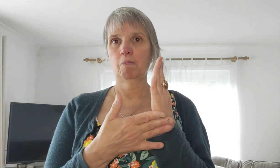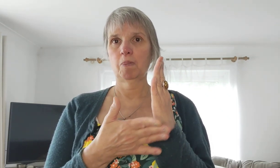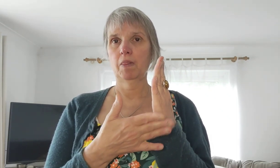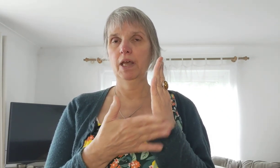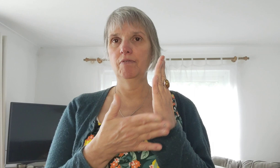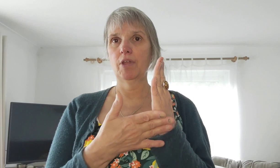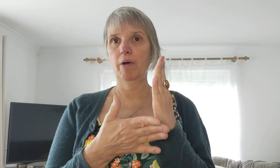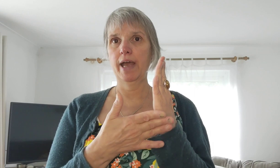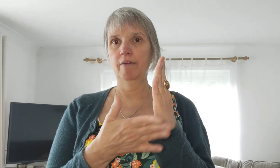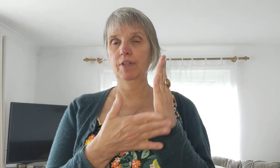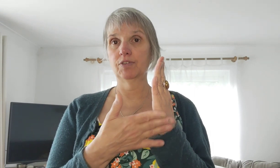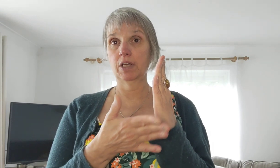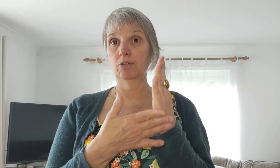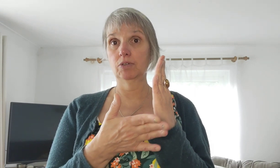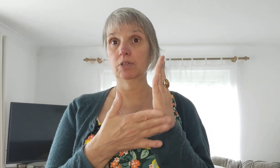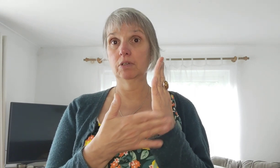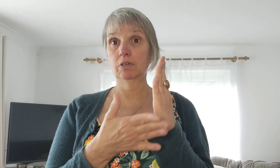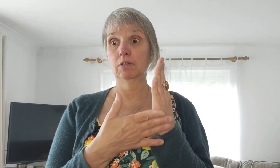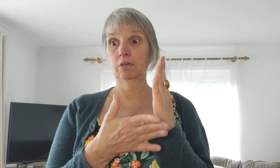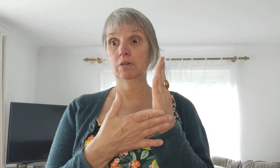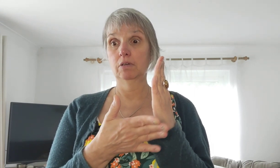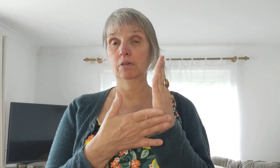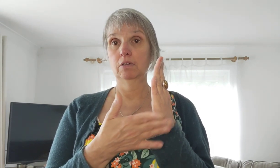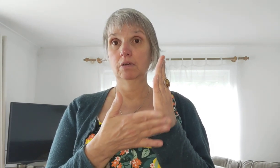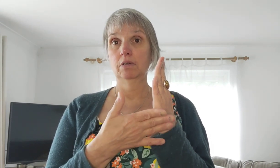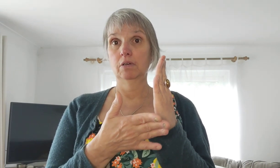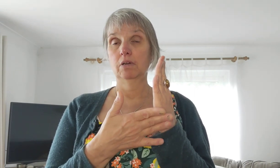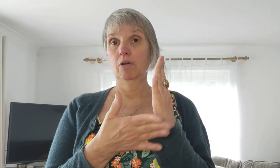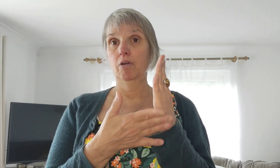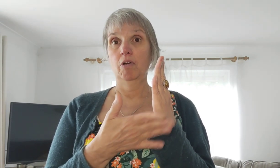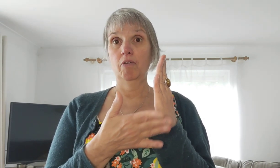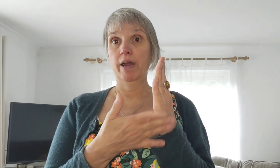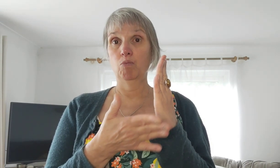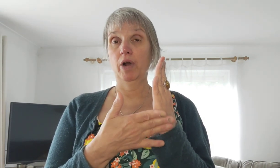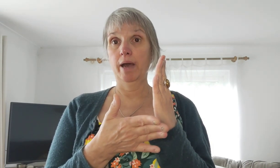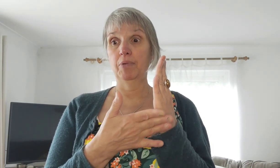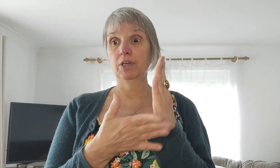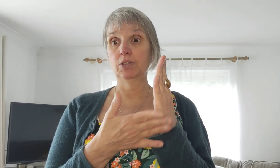even though i have this guilt around what happened